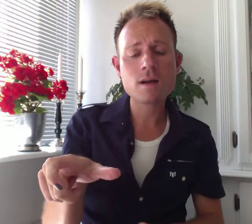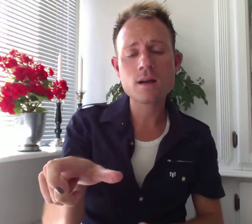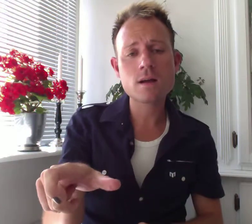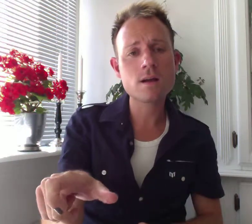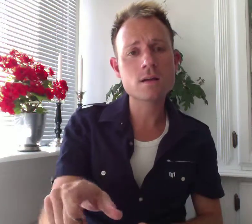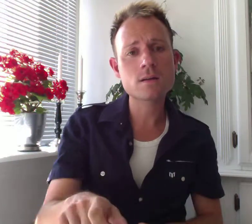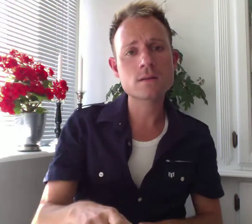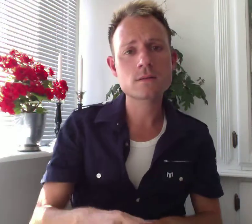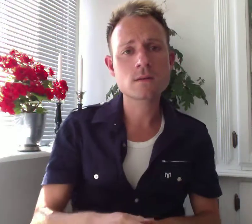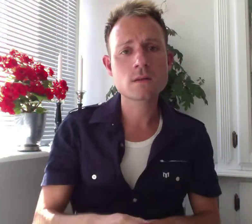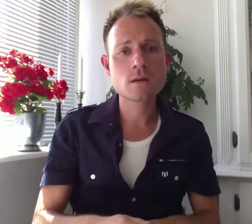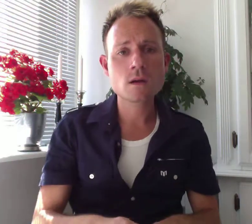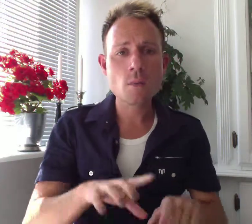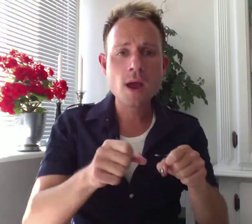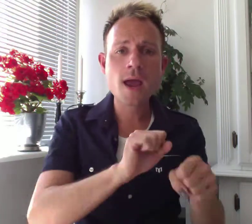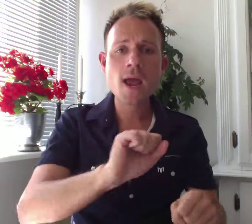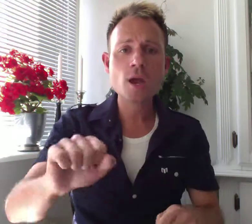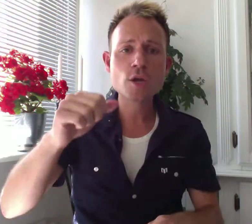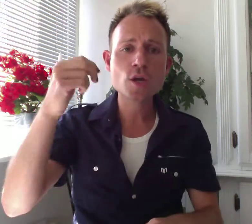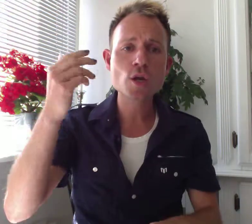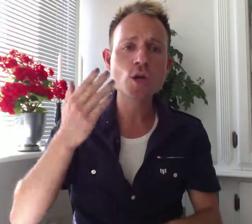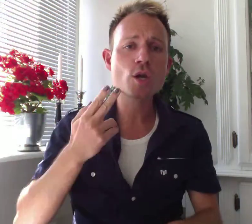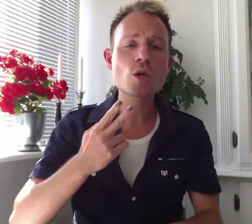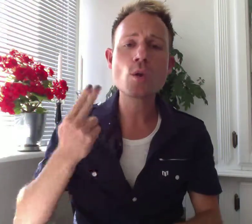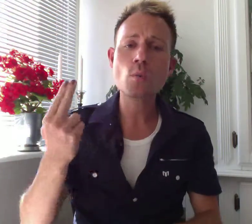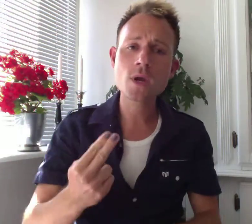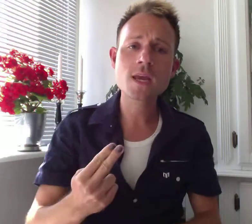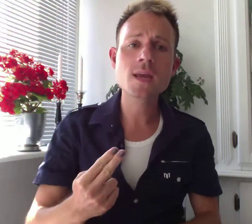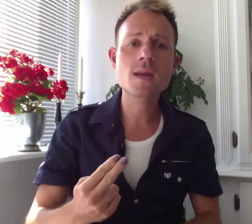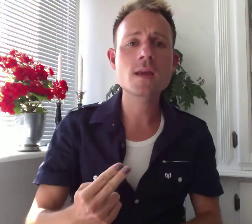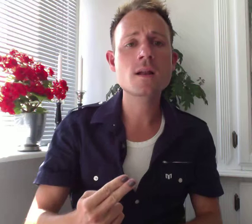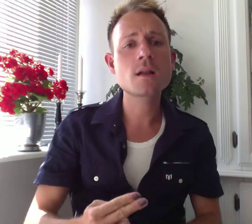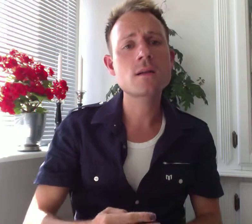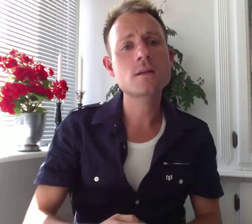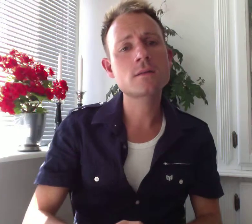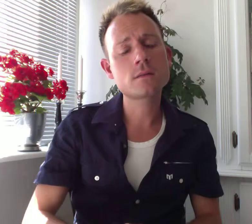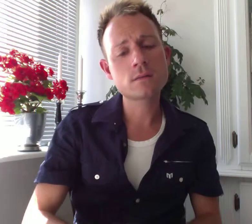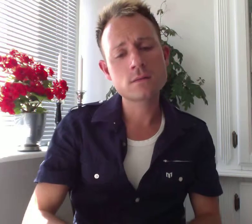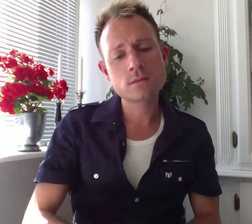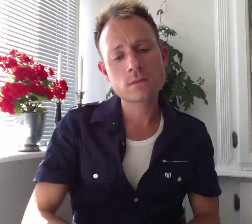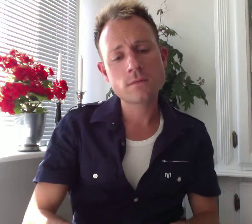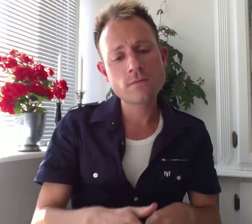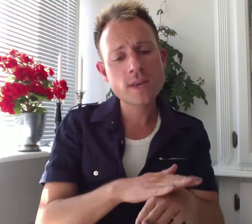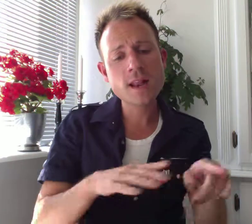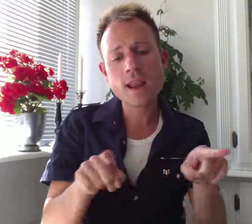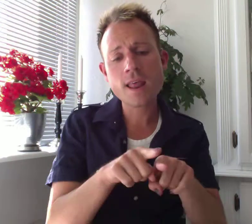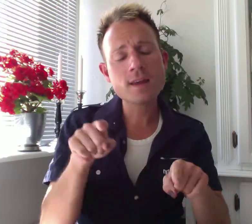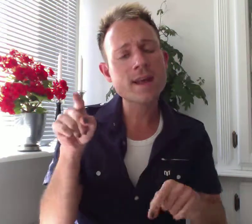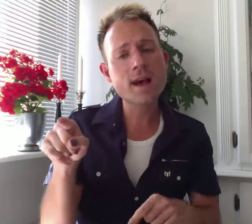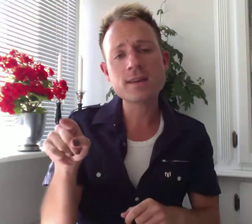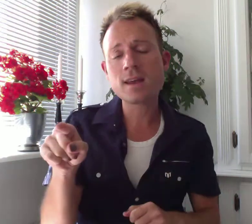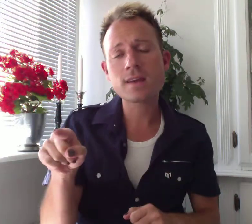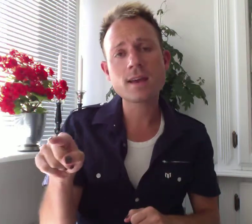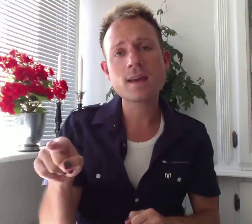It breaks your will. It feels like that.